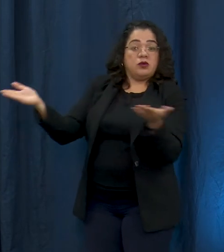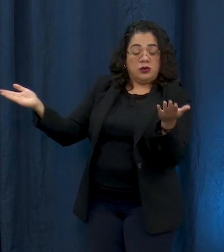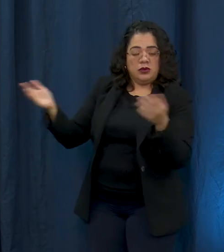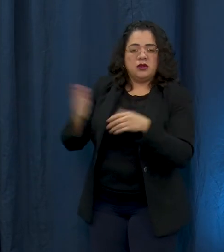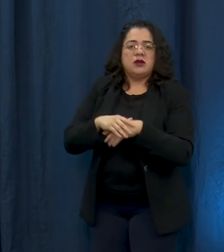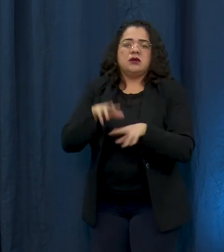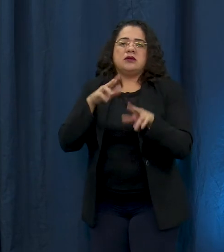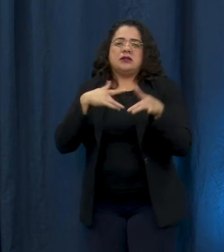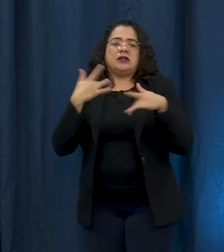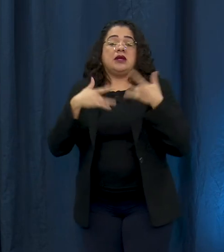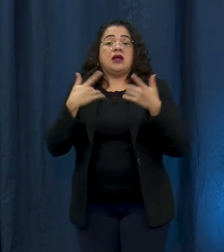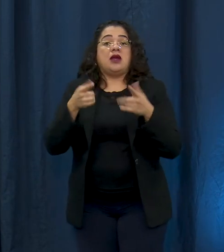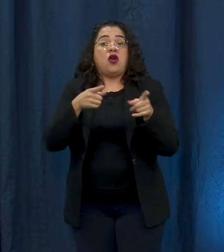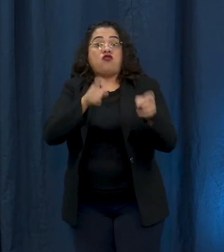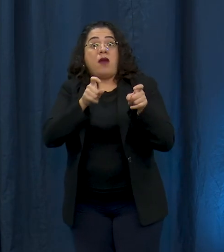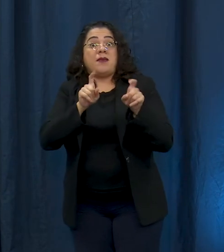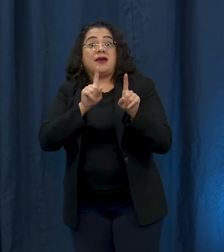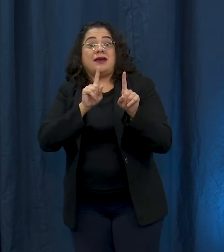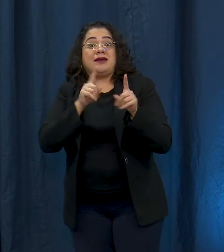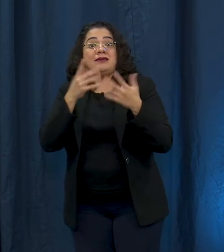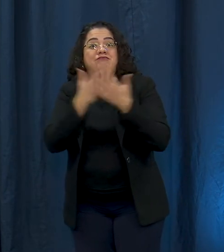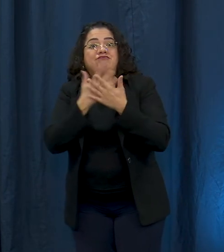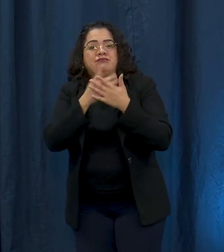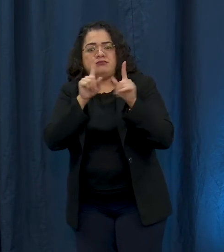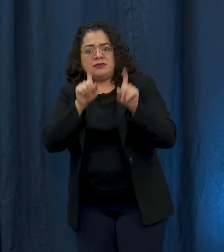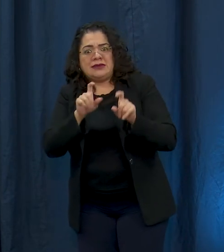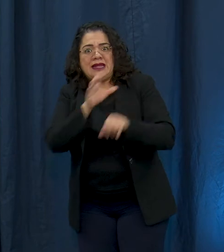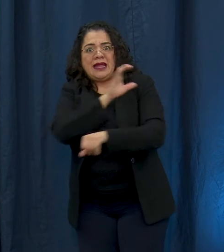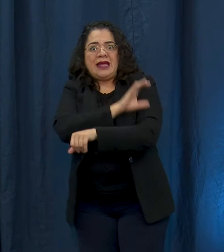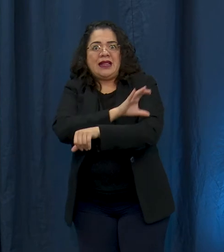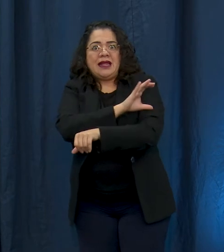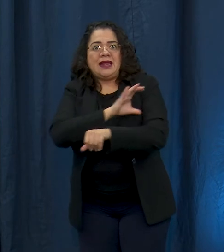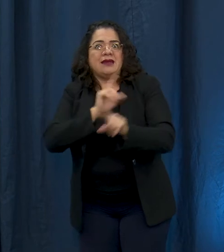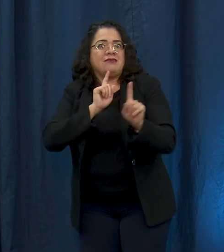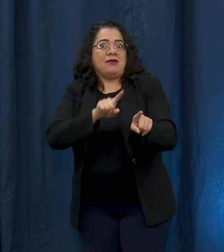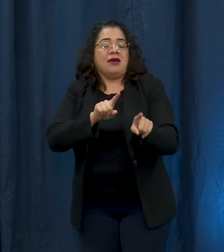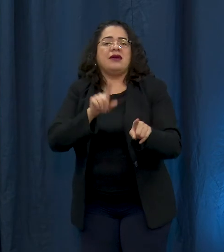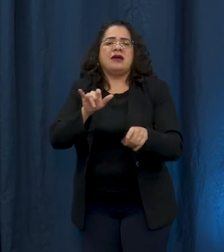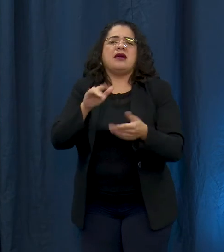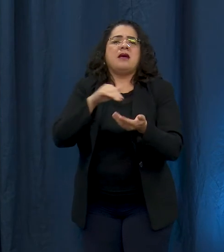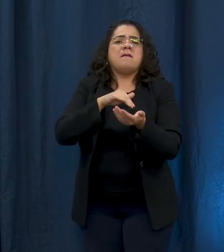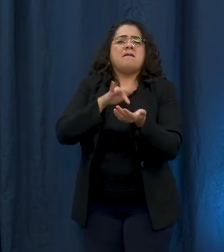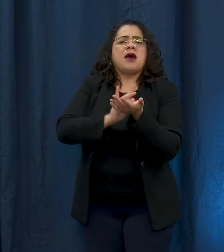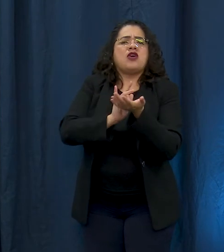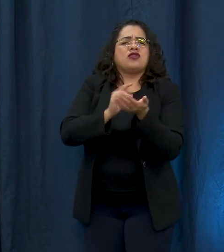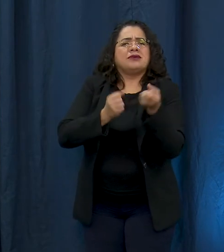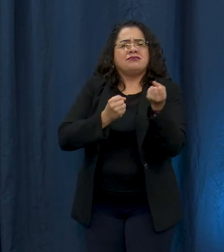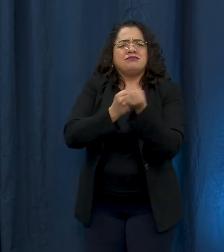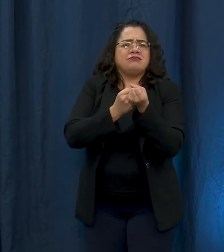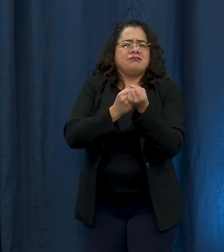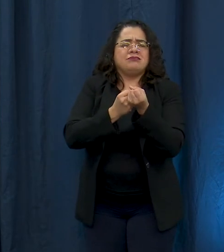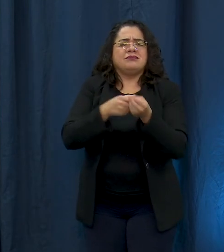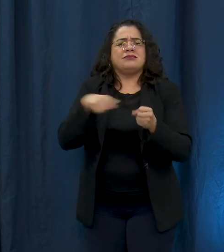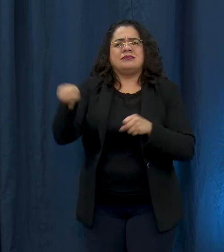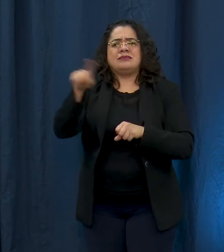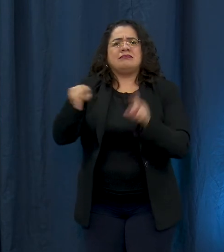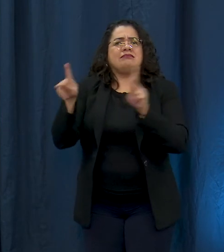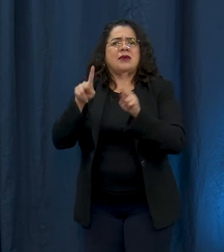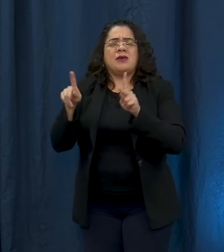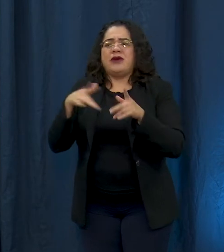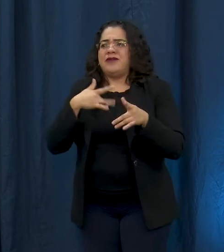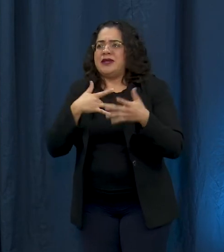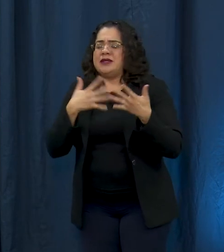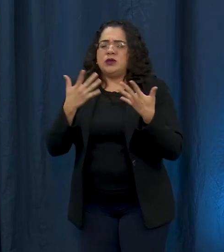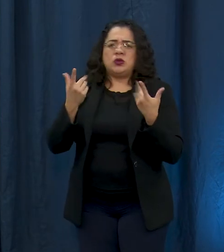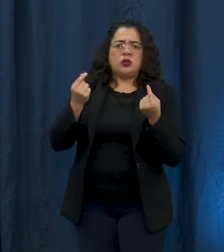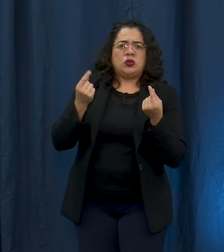today our Rapid Assessment Clinic began providing the medical assistance to people who might otherwise feel